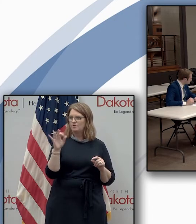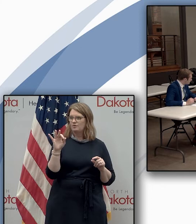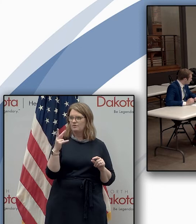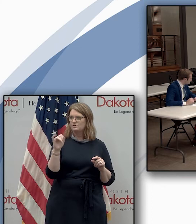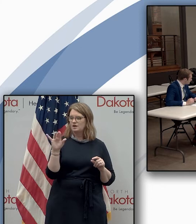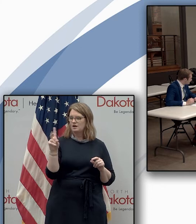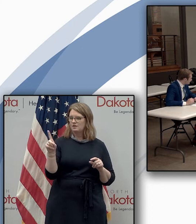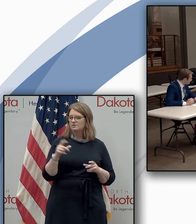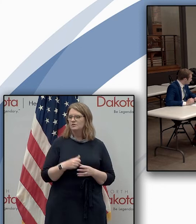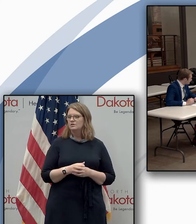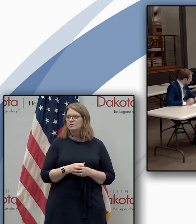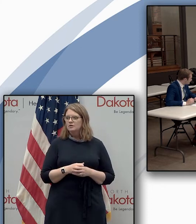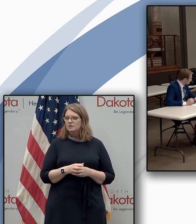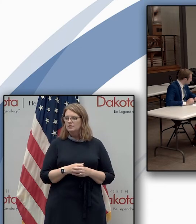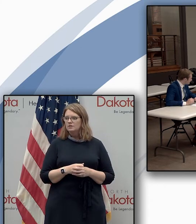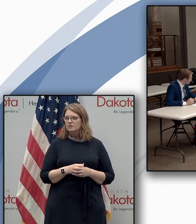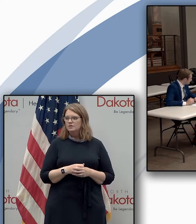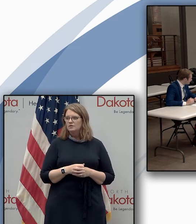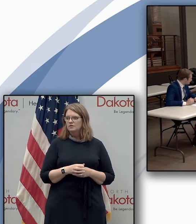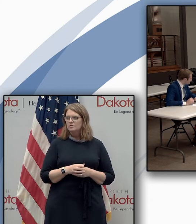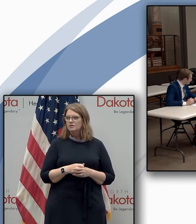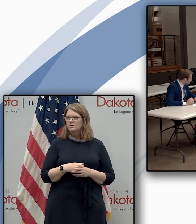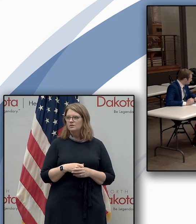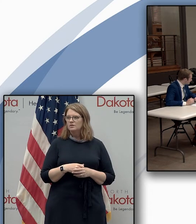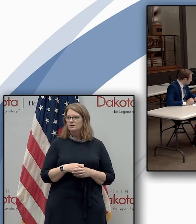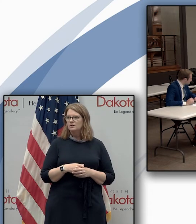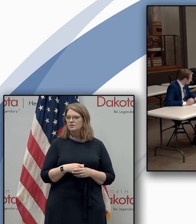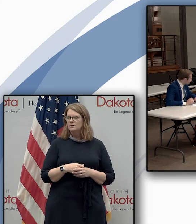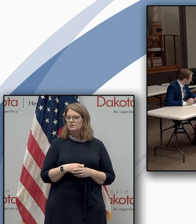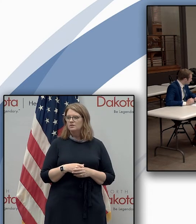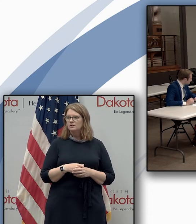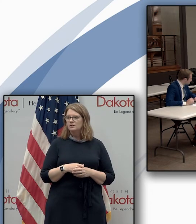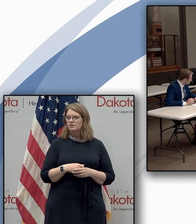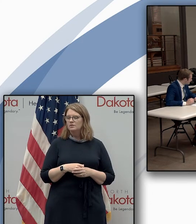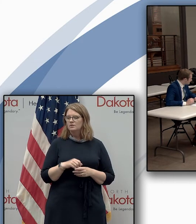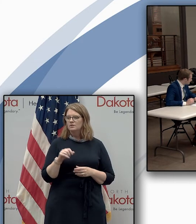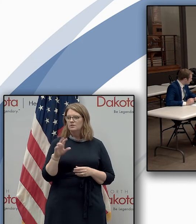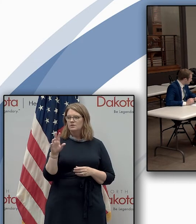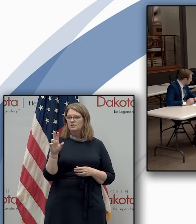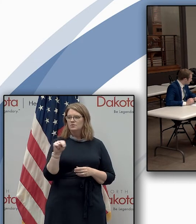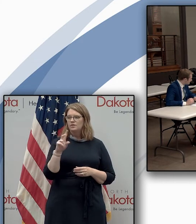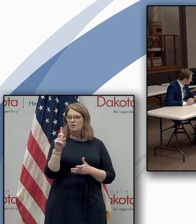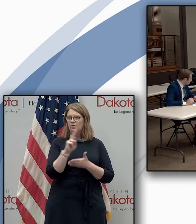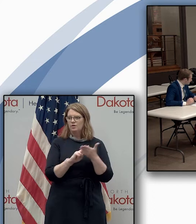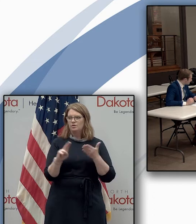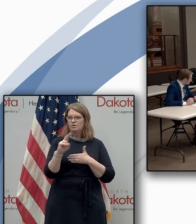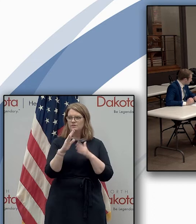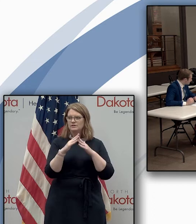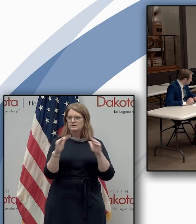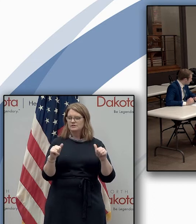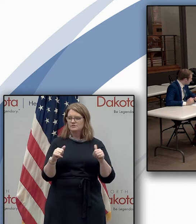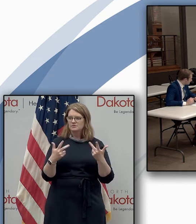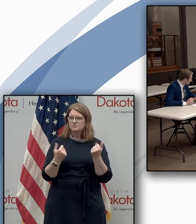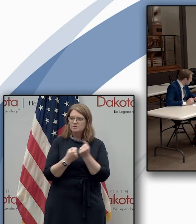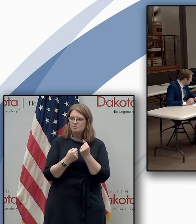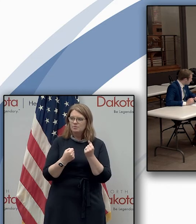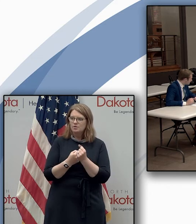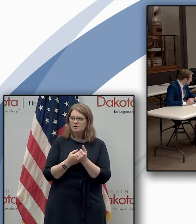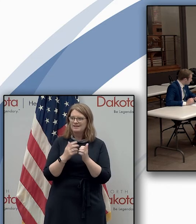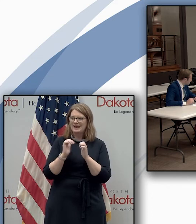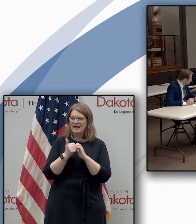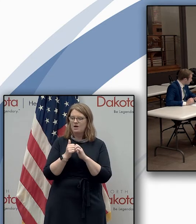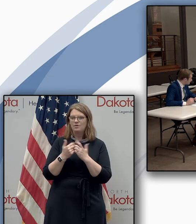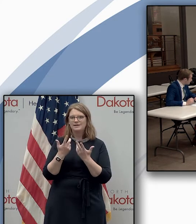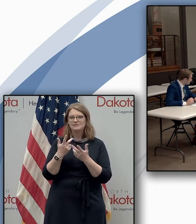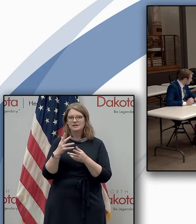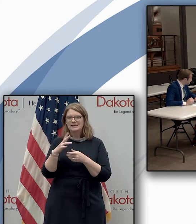what support is north dakota university system receiving from your office or the state health department to ensure campuses are safe this fall